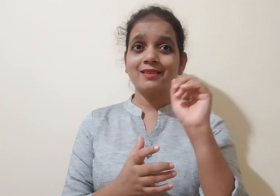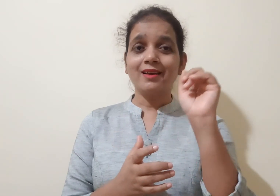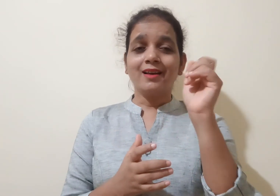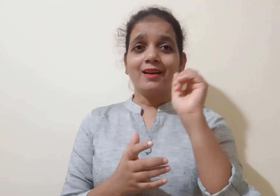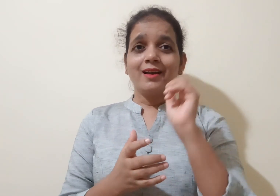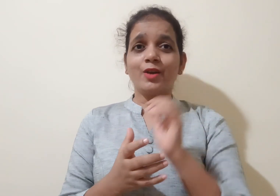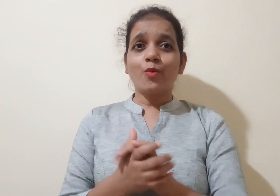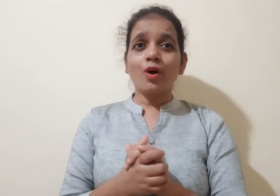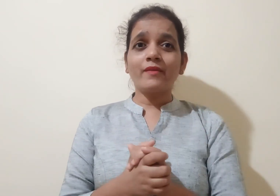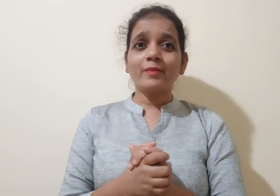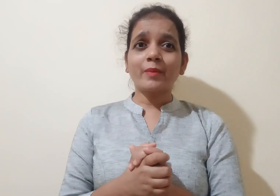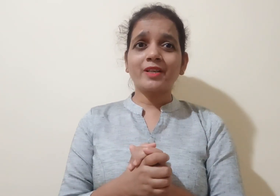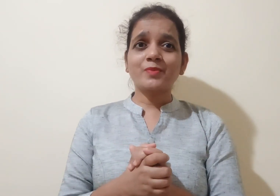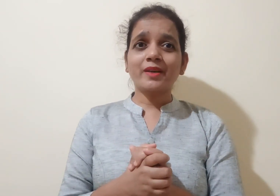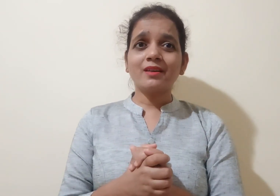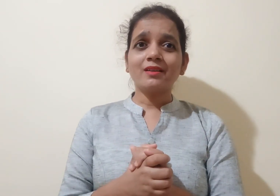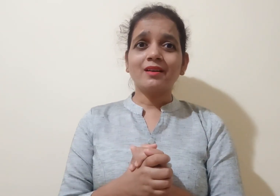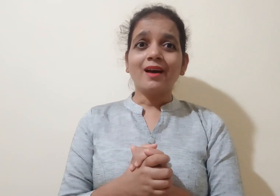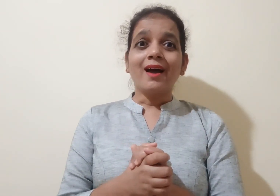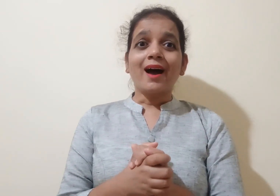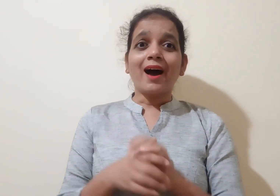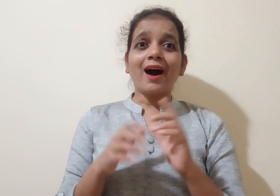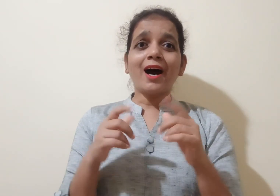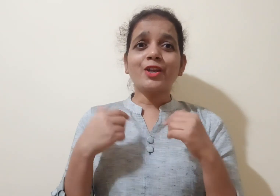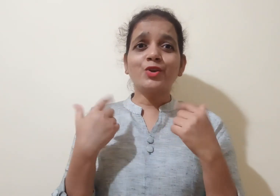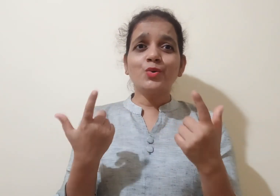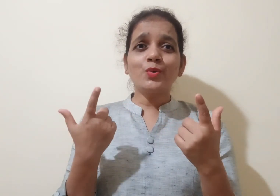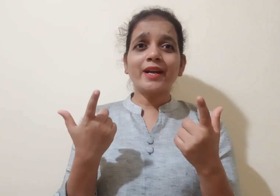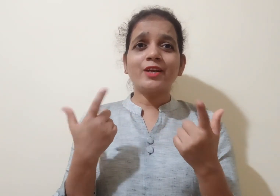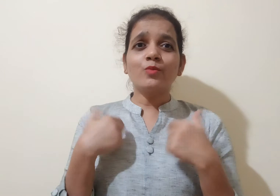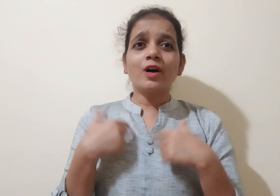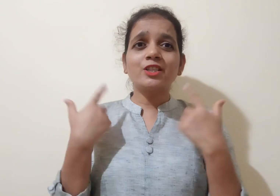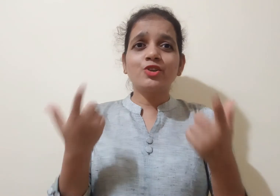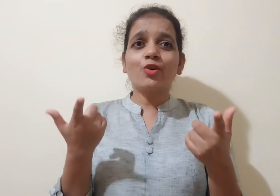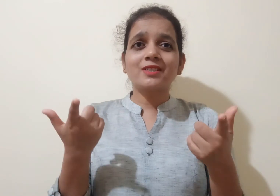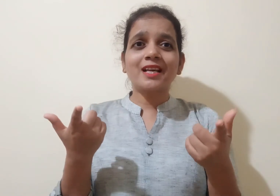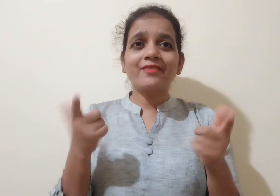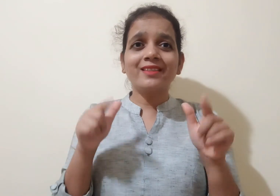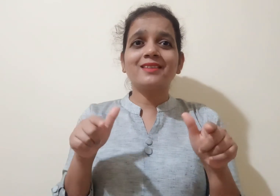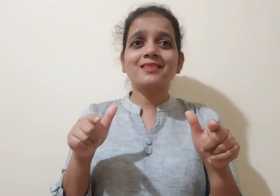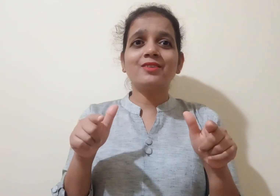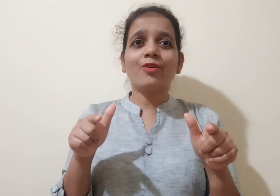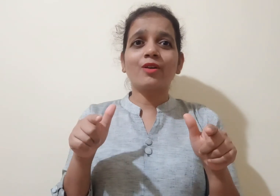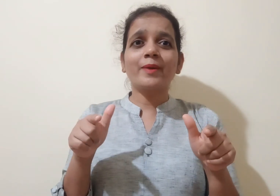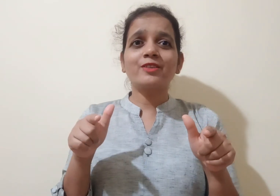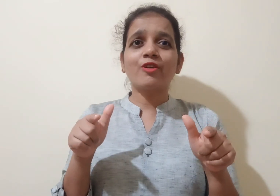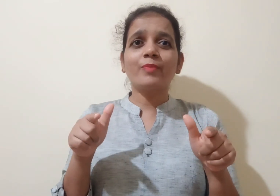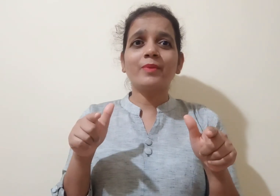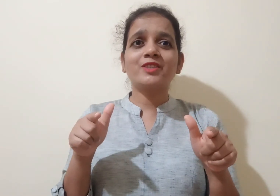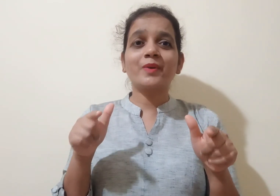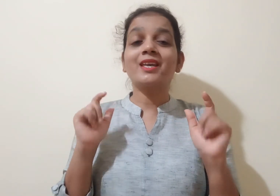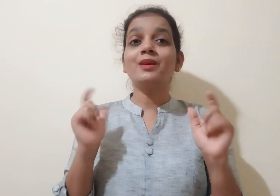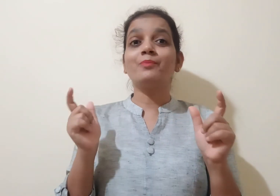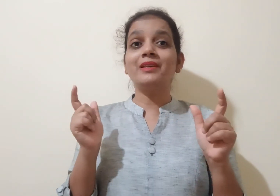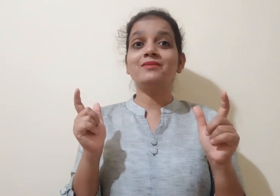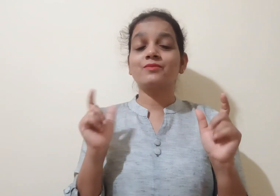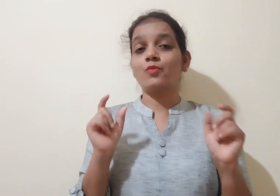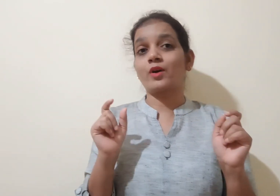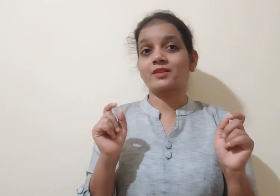evolving public speaking? Are you ready to merge yourself in this involvement of public speaking? Means what?